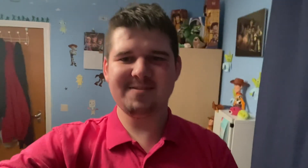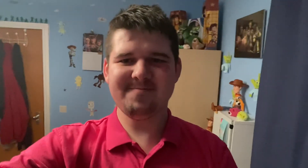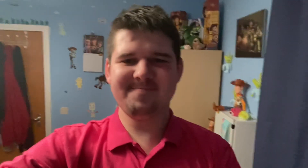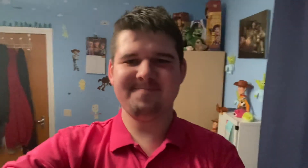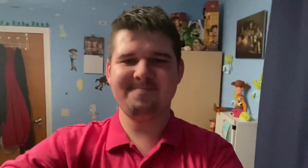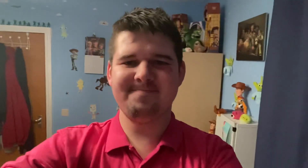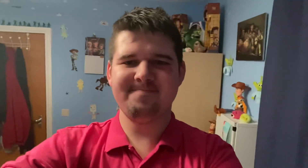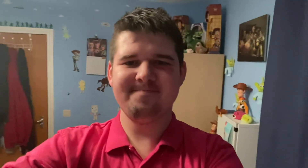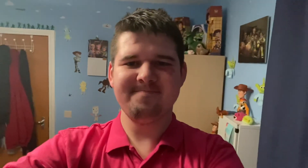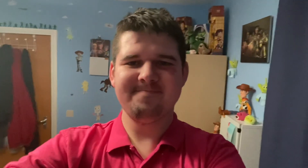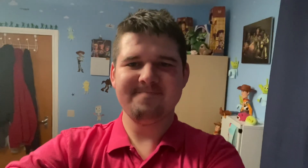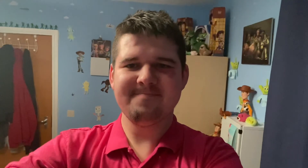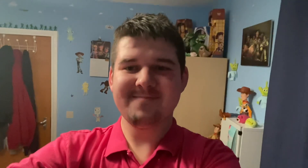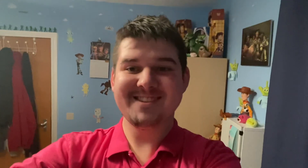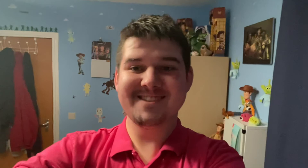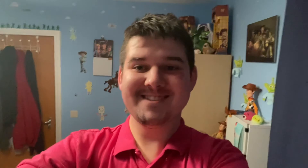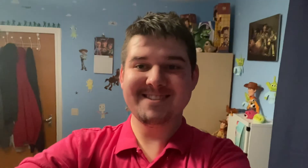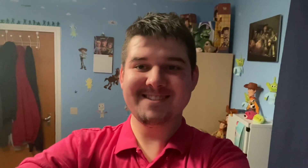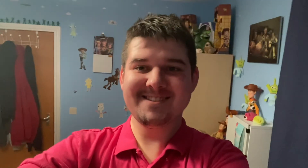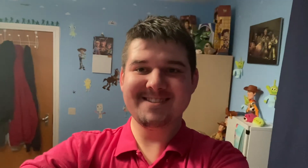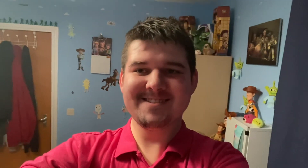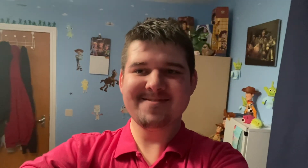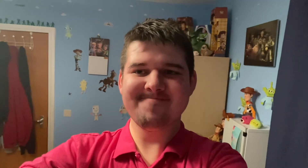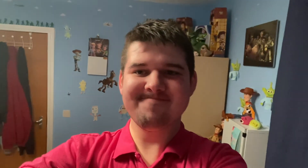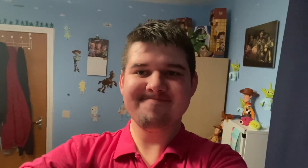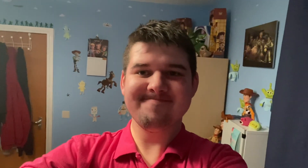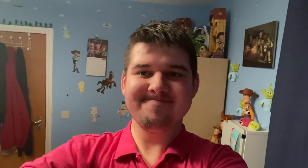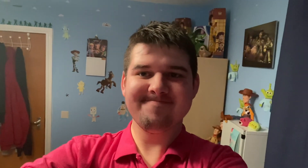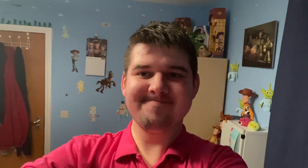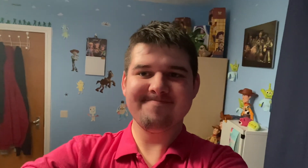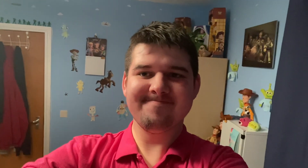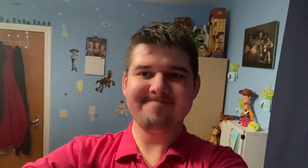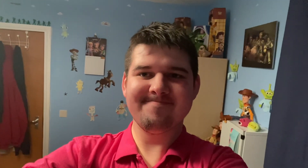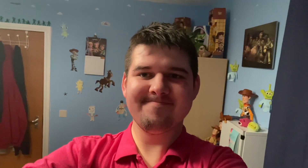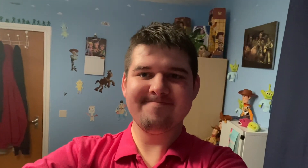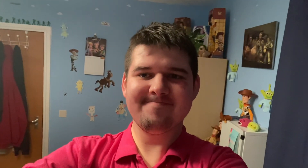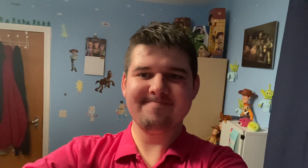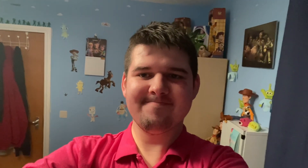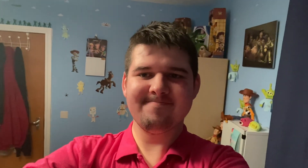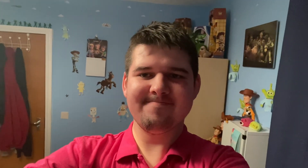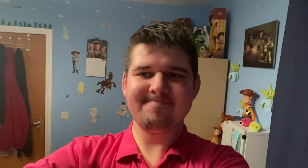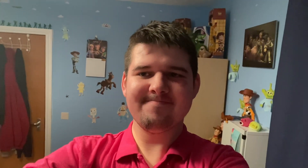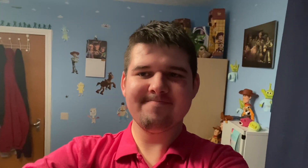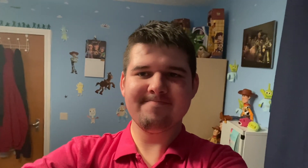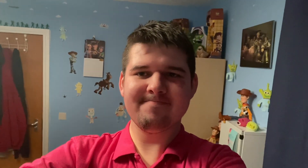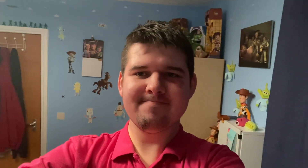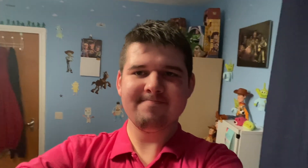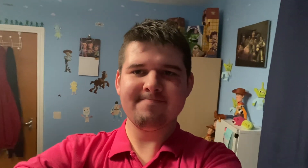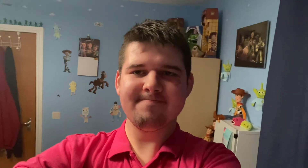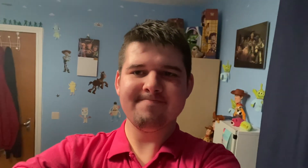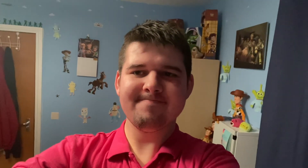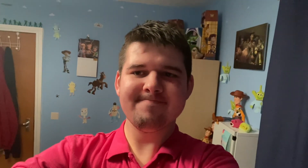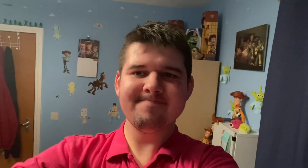Thanks. Happy birthday toader. Bye. Bye. Bye.